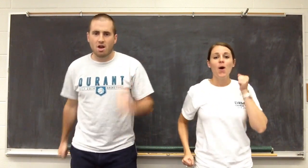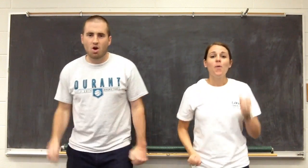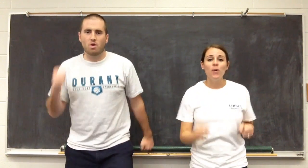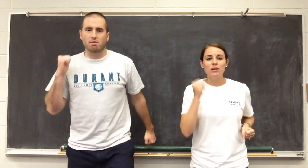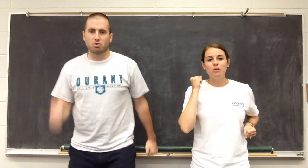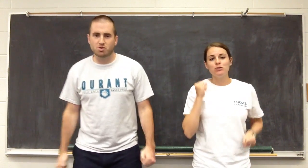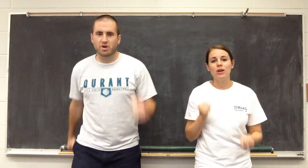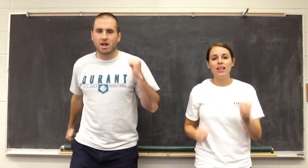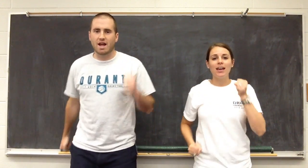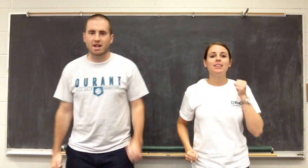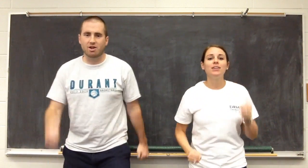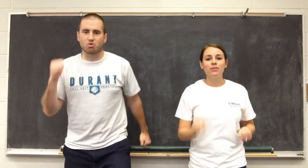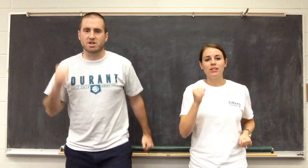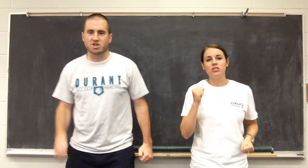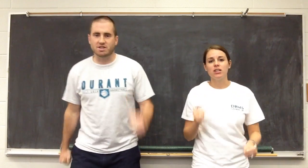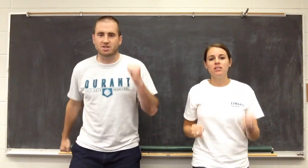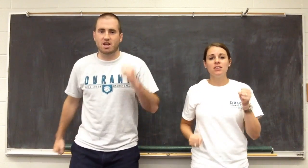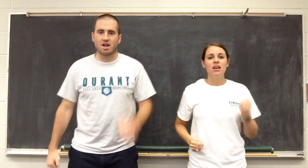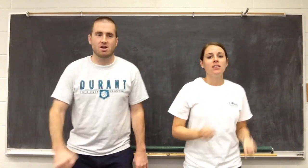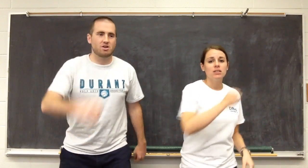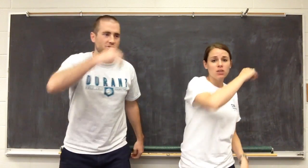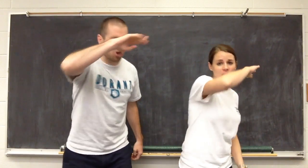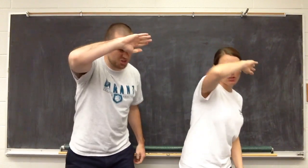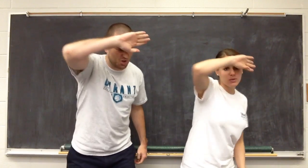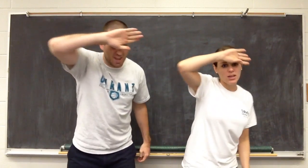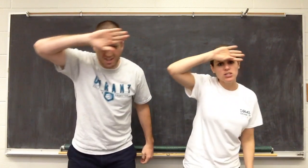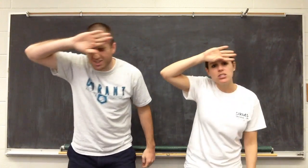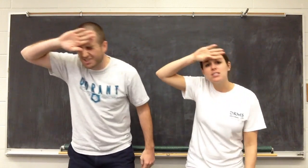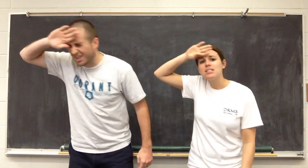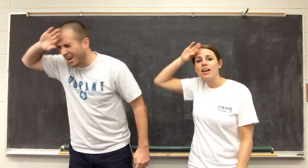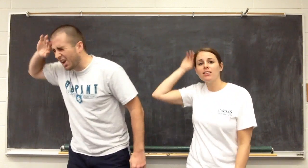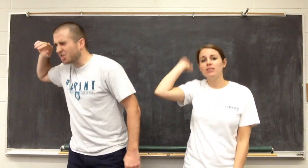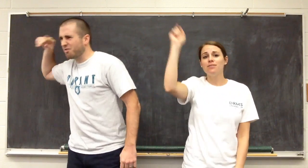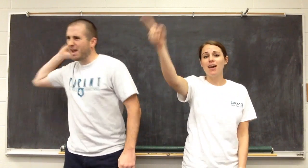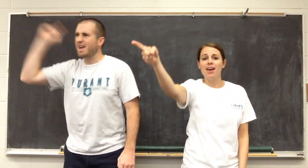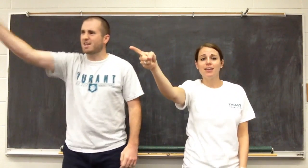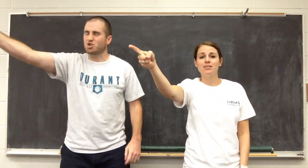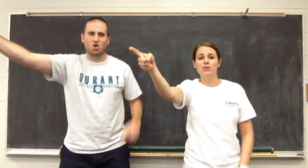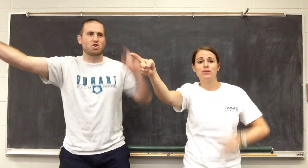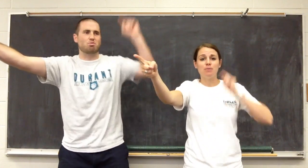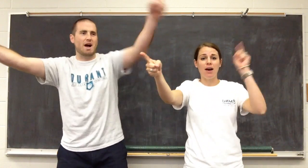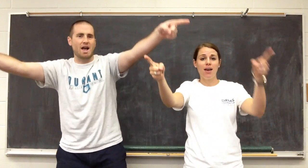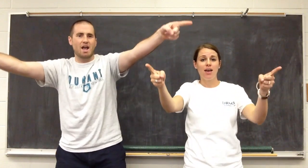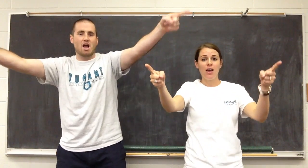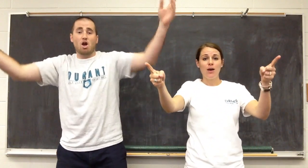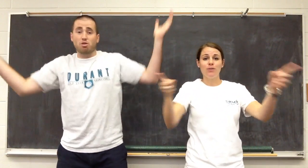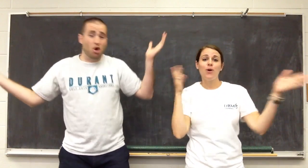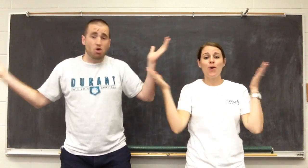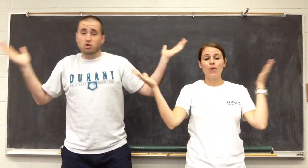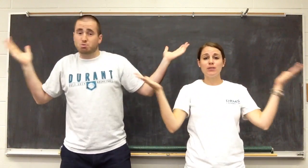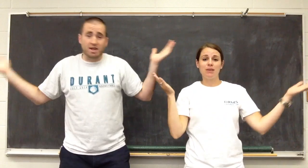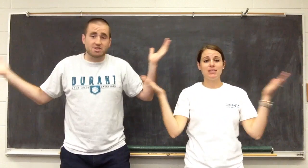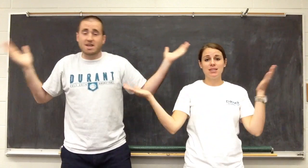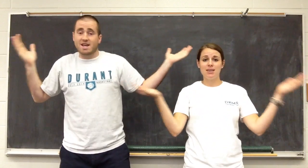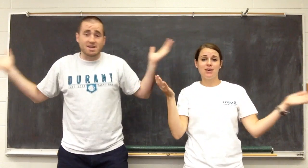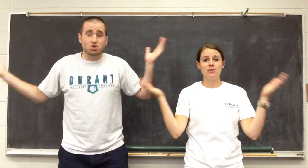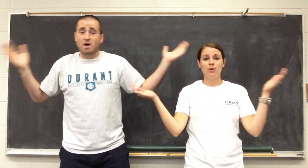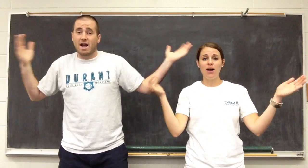want to move to unlikely regions, yeah, once harsh locations like Las Vegas or Dubai. Those places, why,